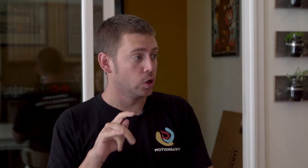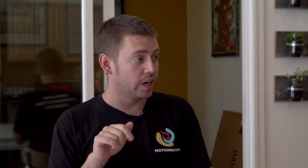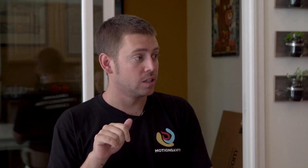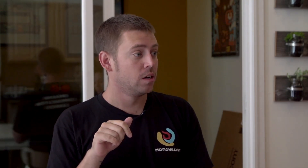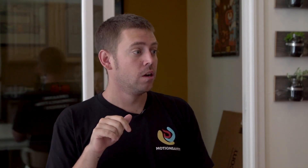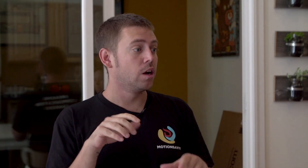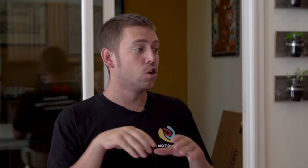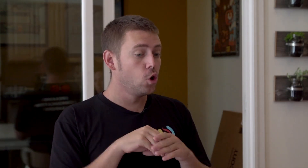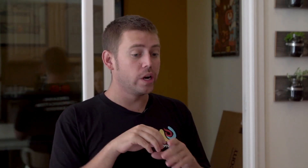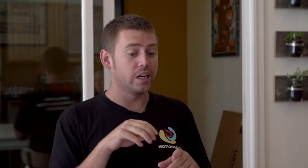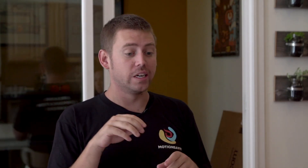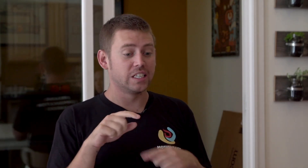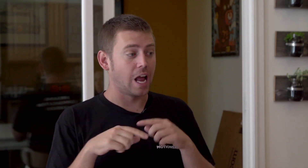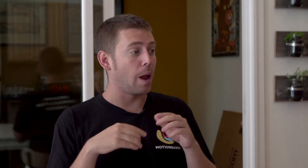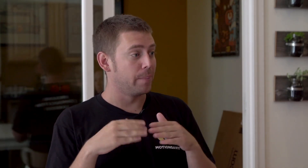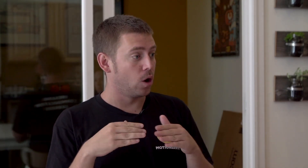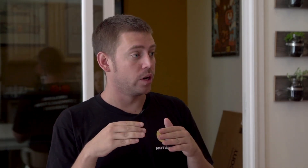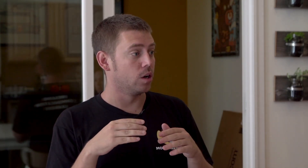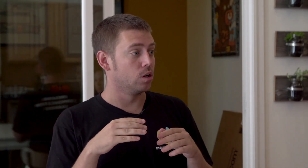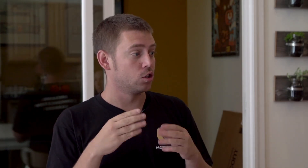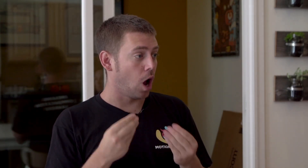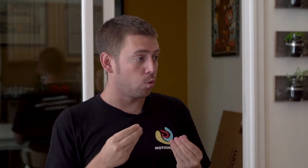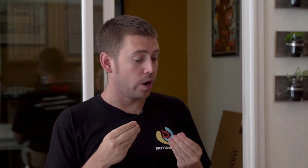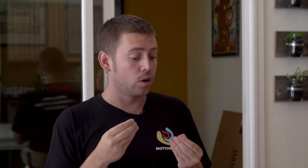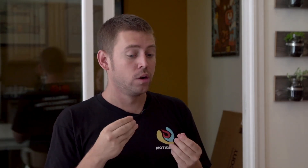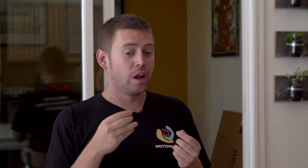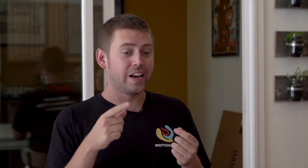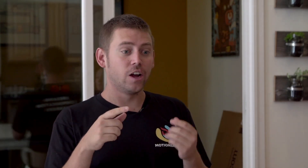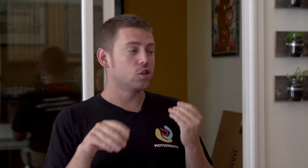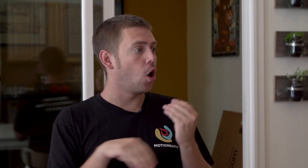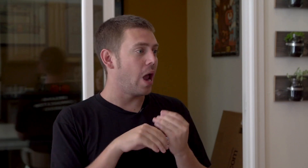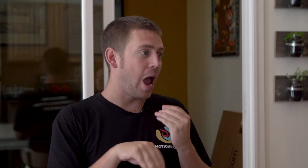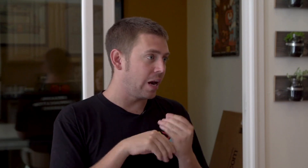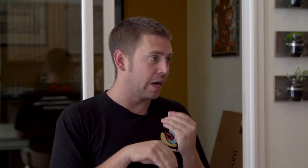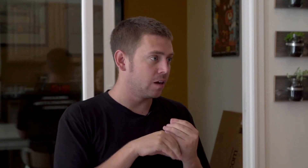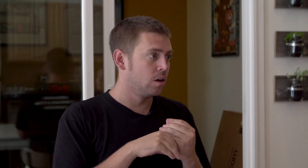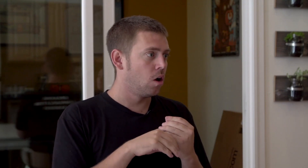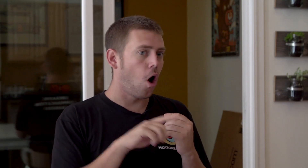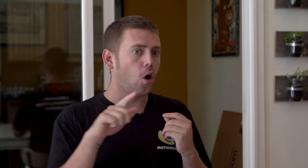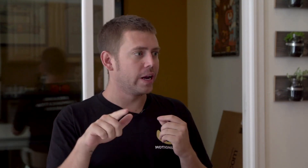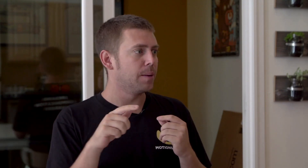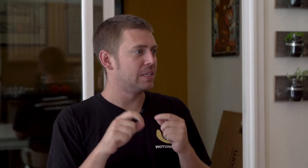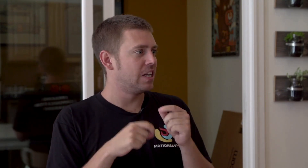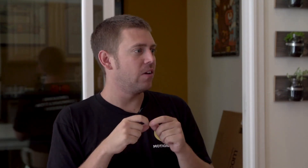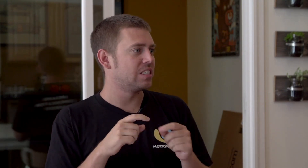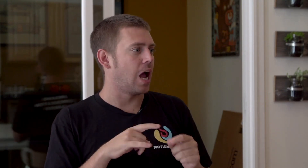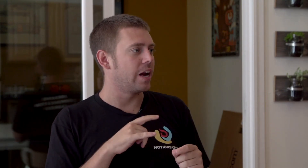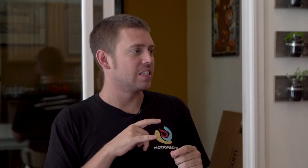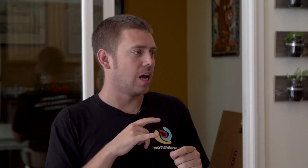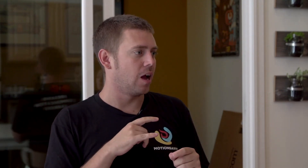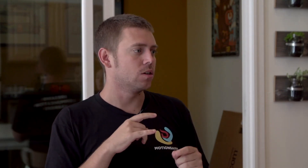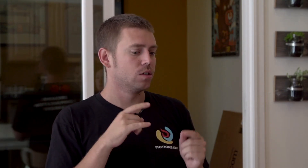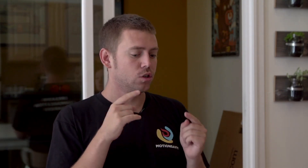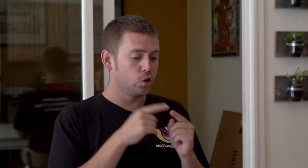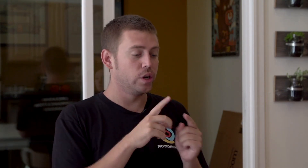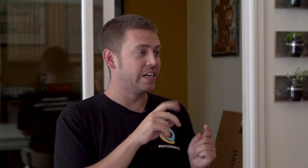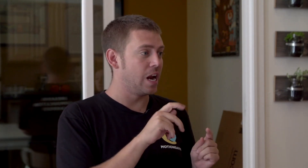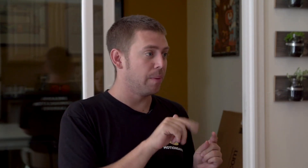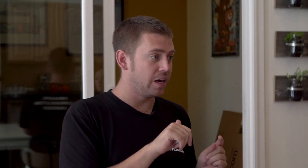units, including the SignBuilder software, and they'll start adding all their specific signing styles to the database.